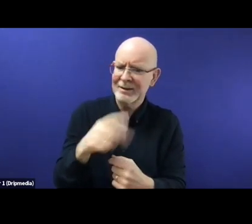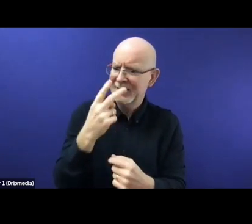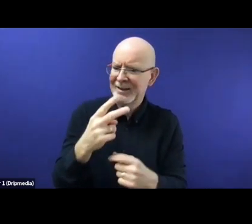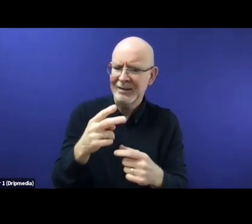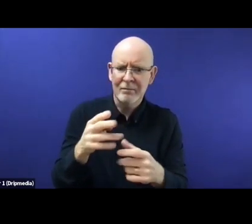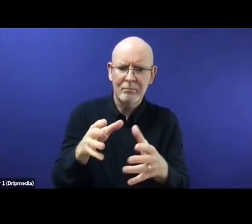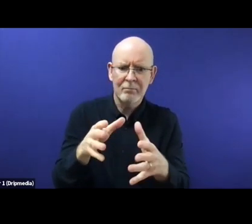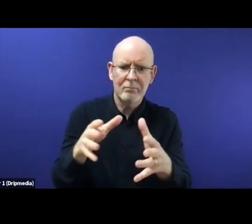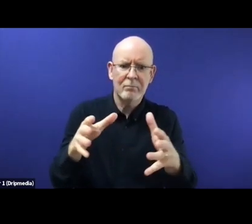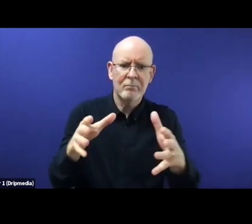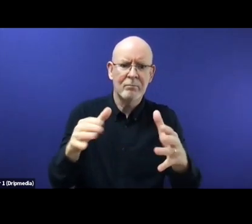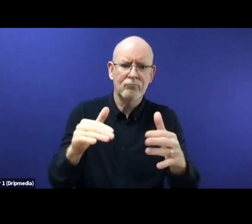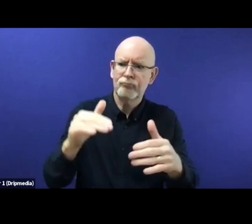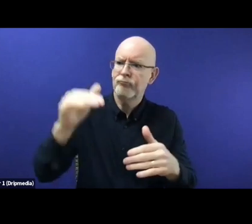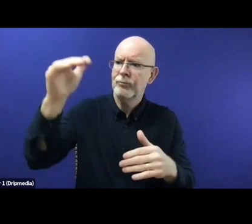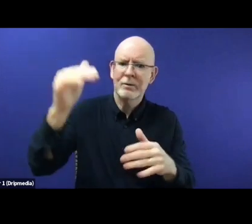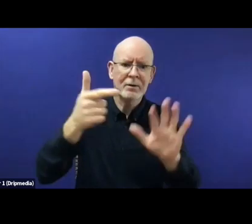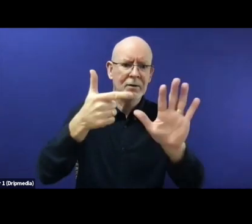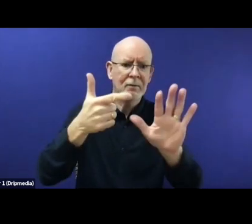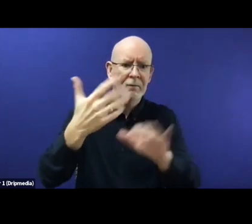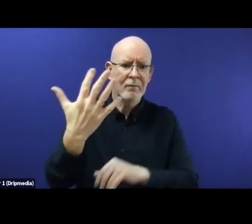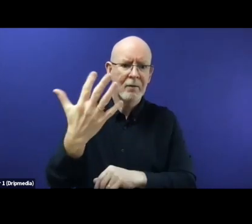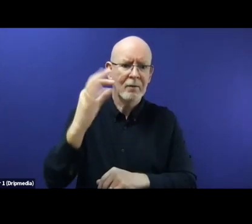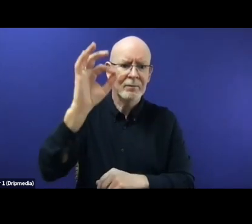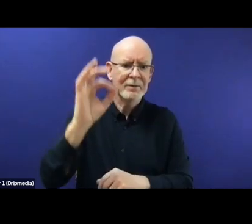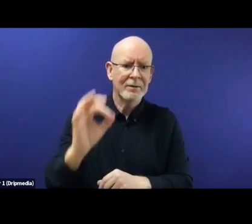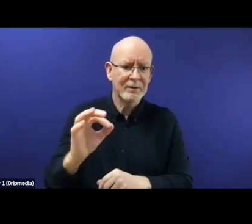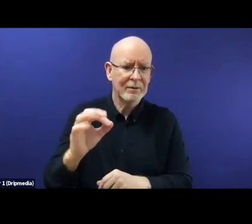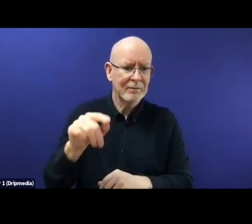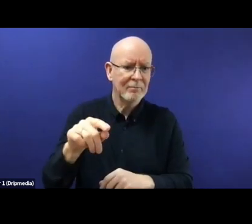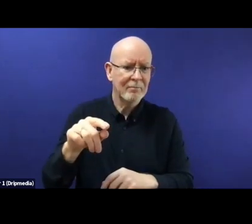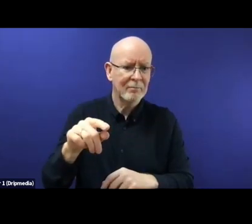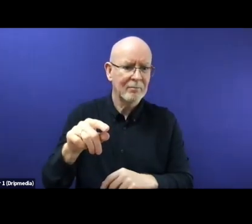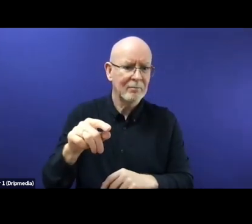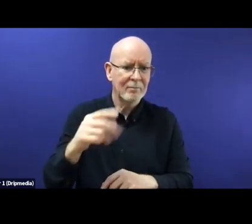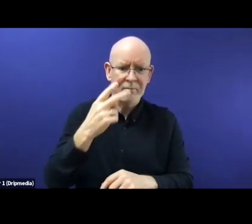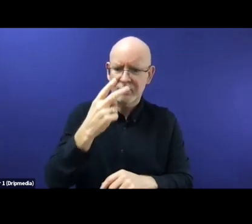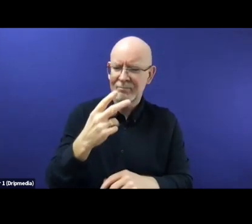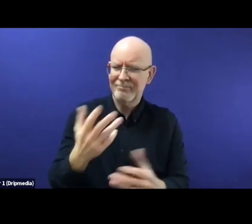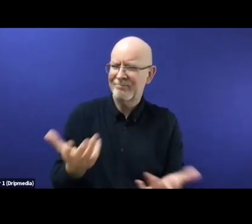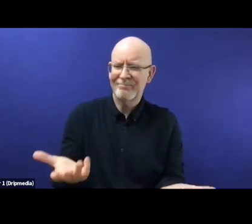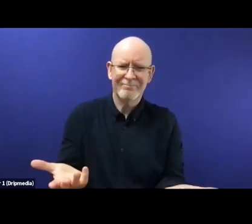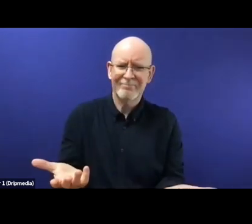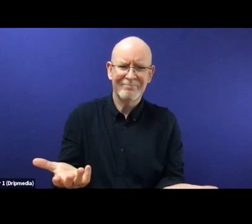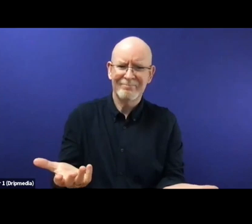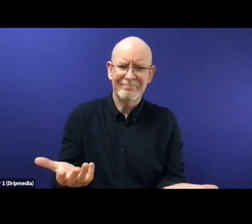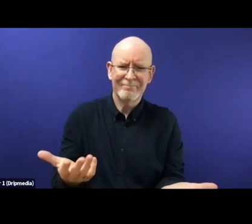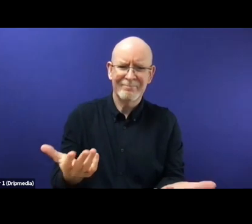that countries from which three out of four applicants are being recognized as in need of protection should be